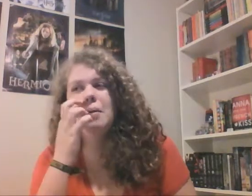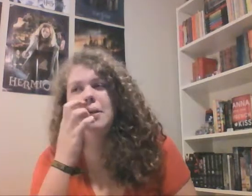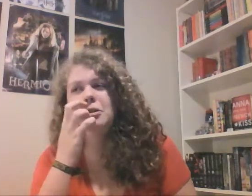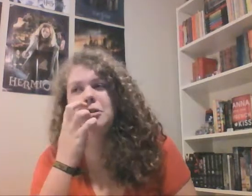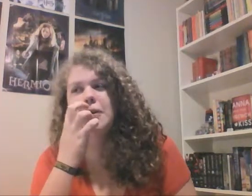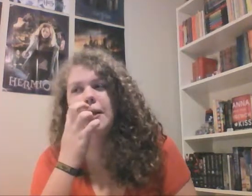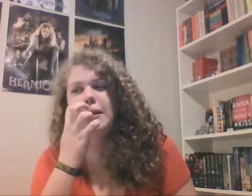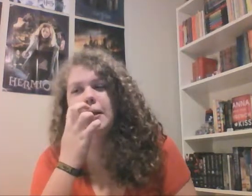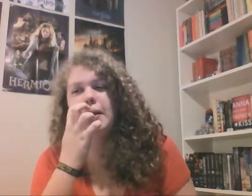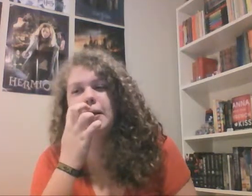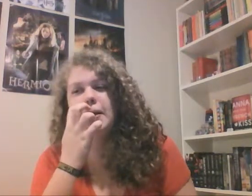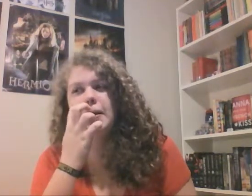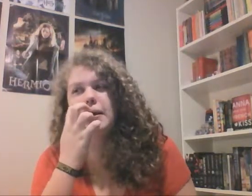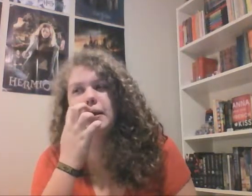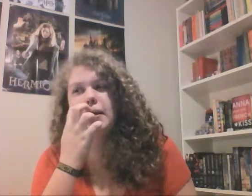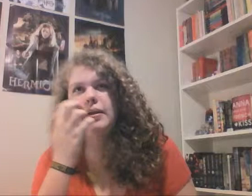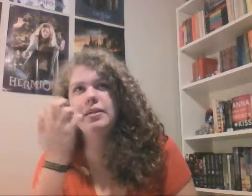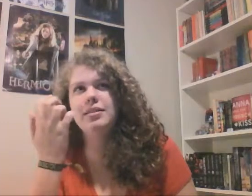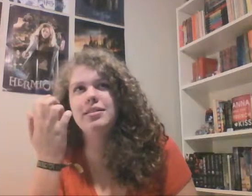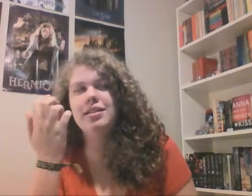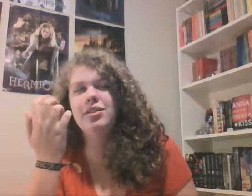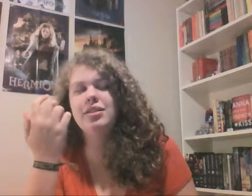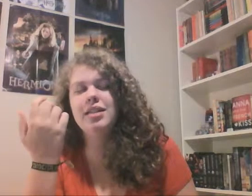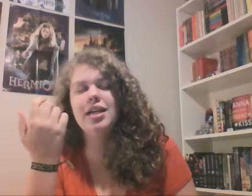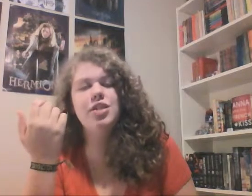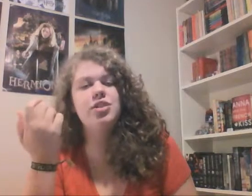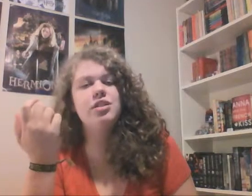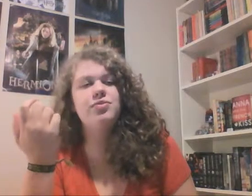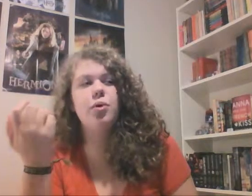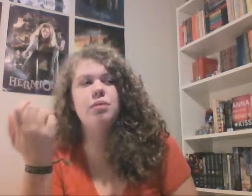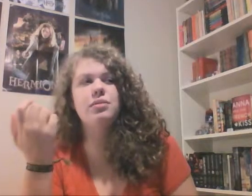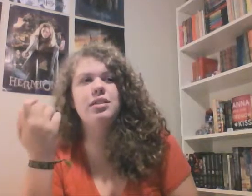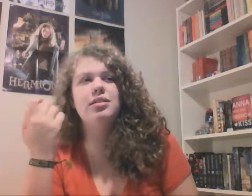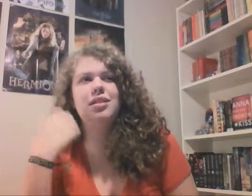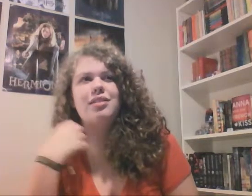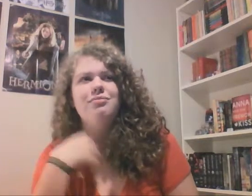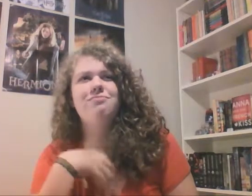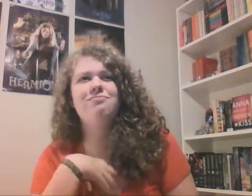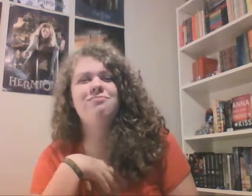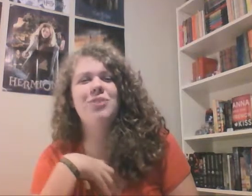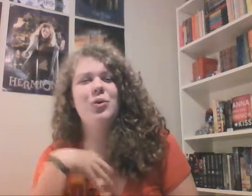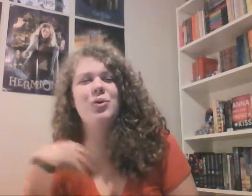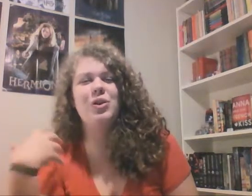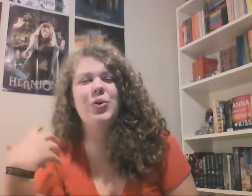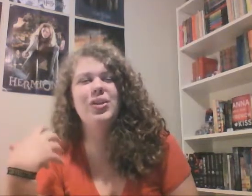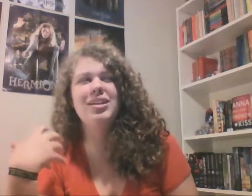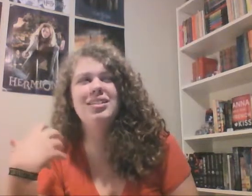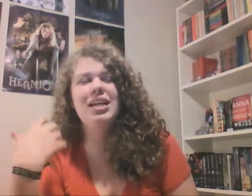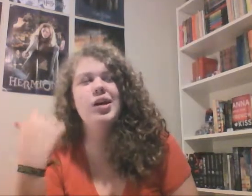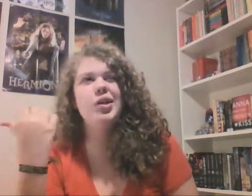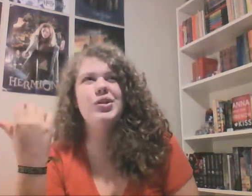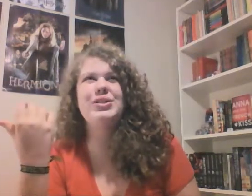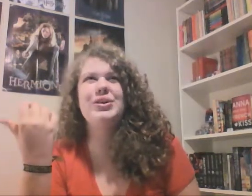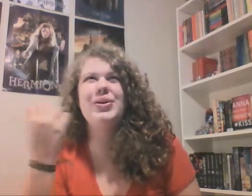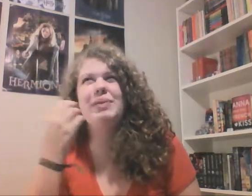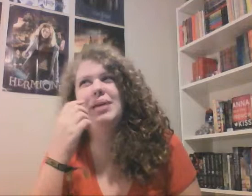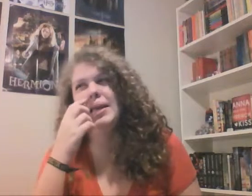really sure I needed it because it looks like he transformed into like full clothing so I mean